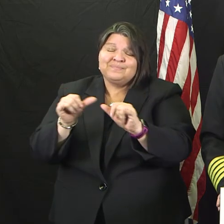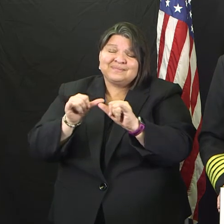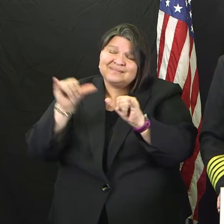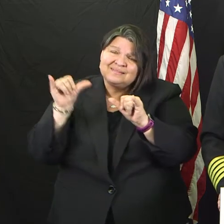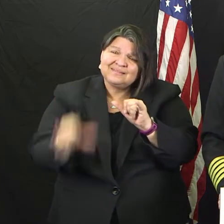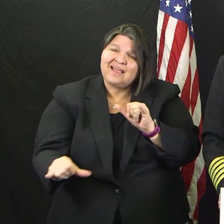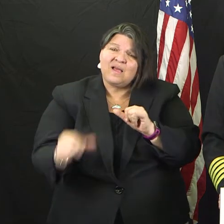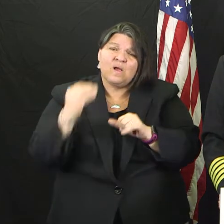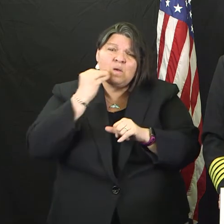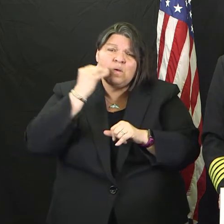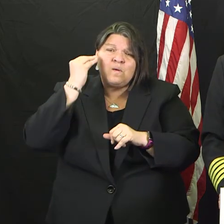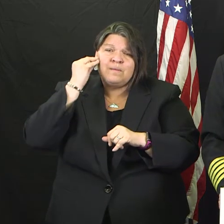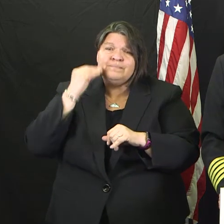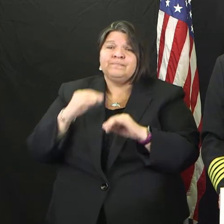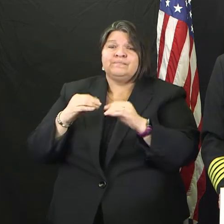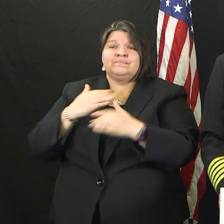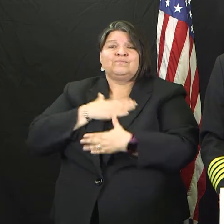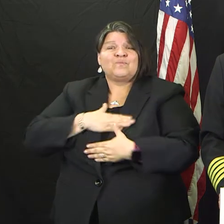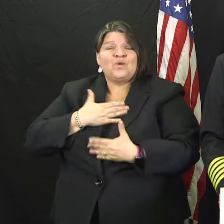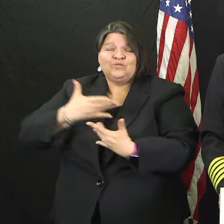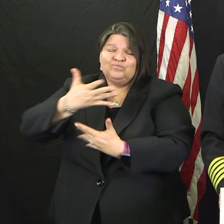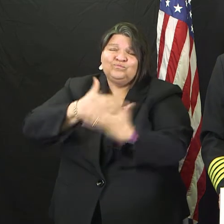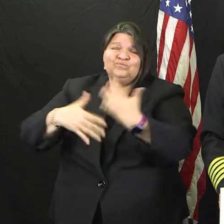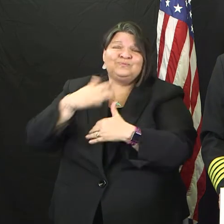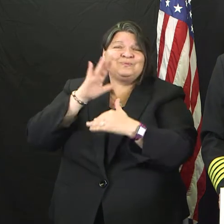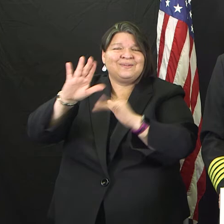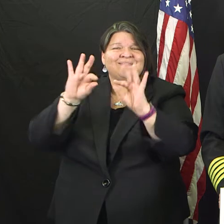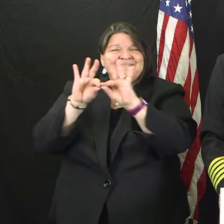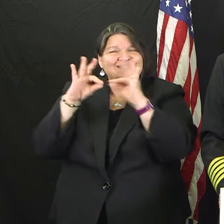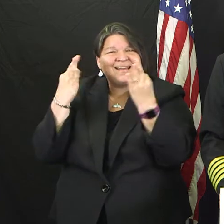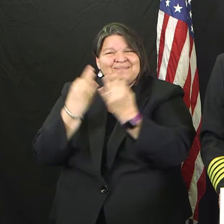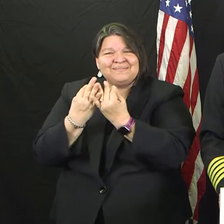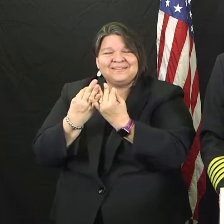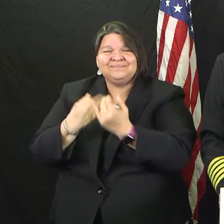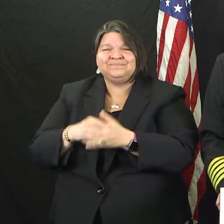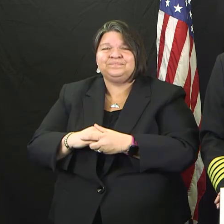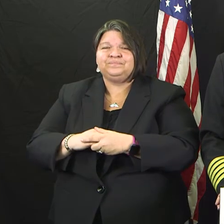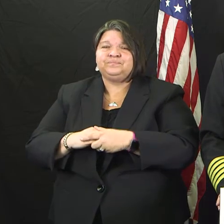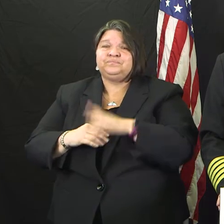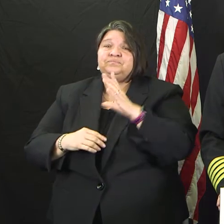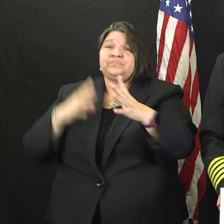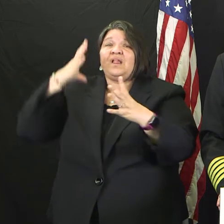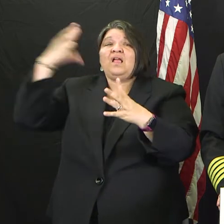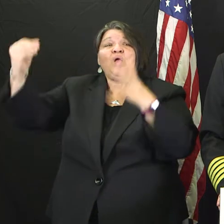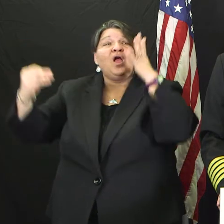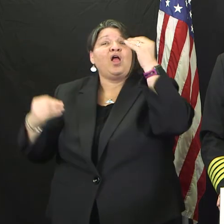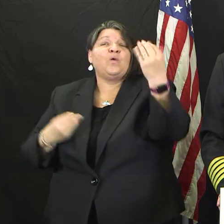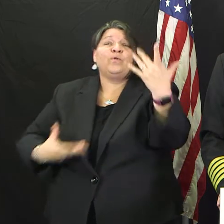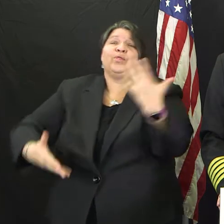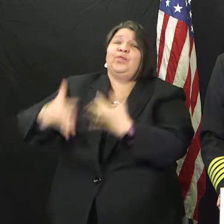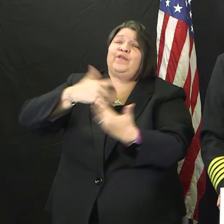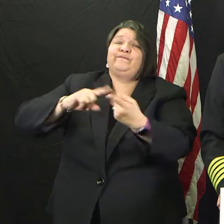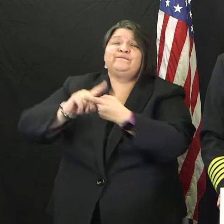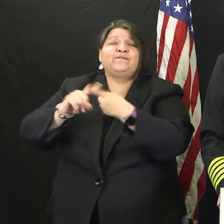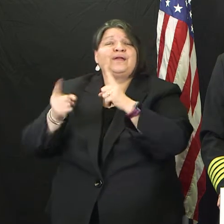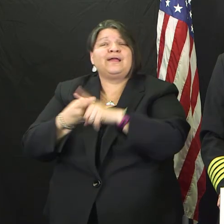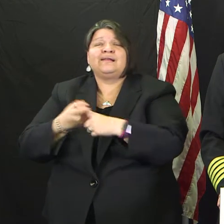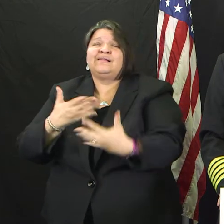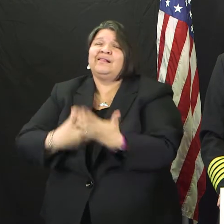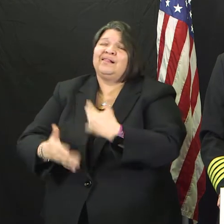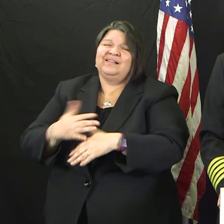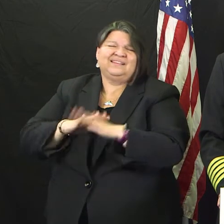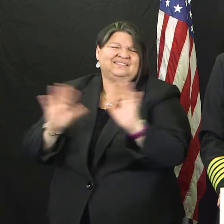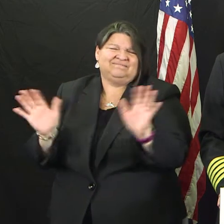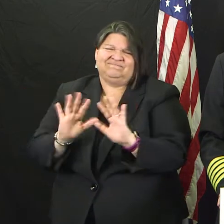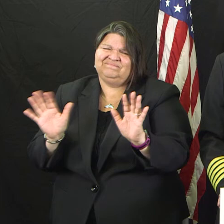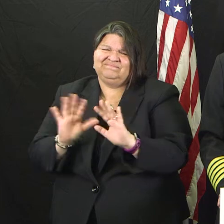environment that you can without congregating in the community. You'll also need to understand that we will continue to